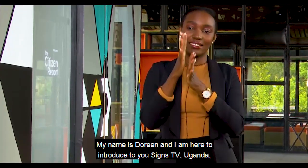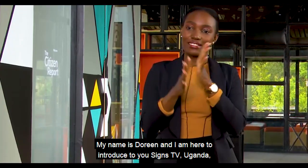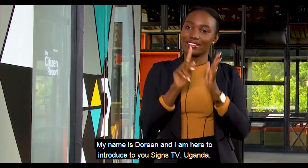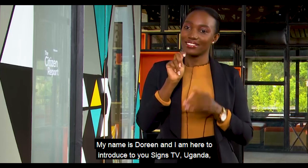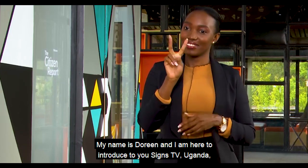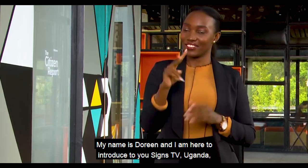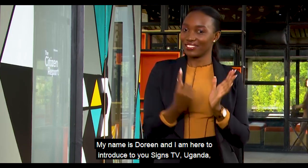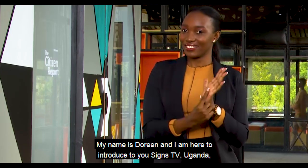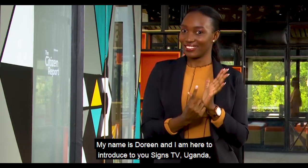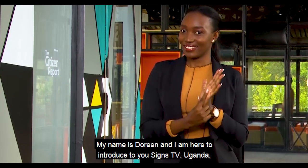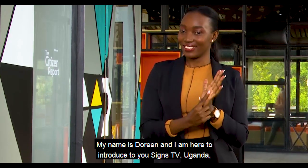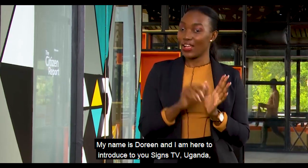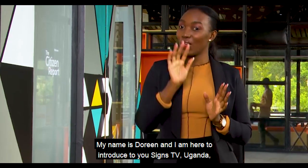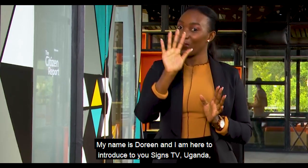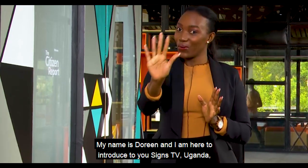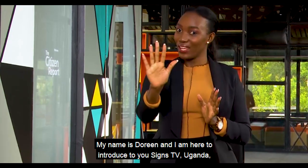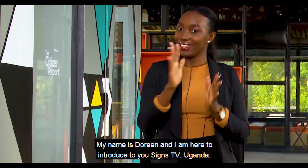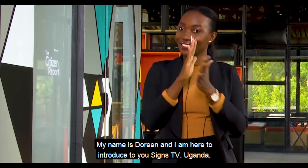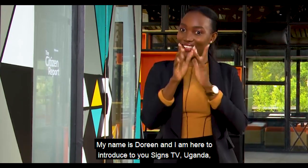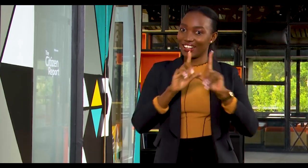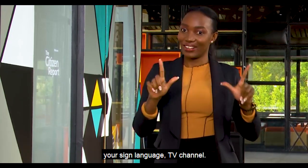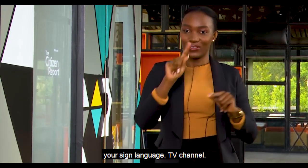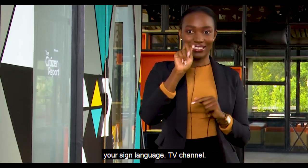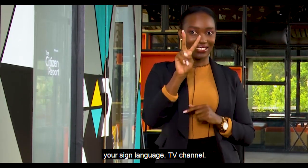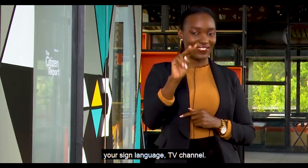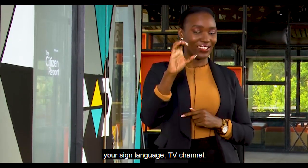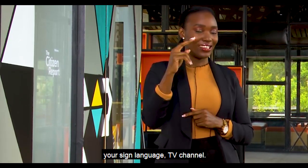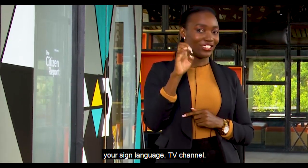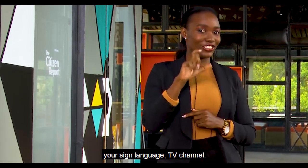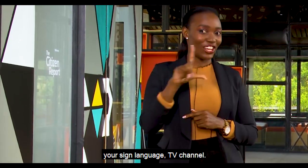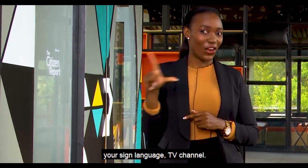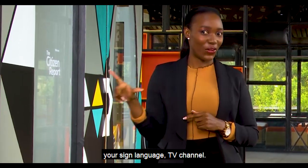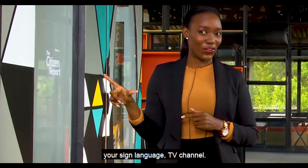you Science TV Uganda, your sign language TV channel.